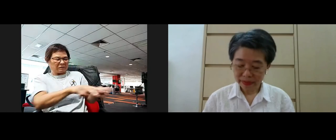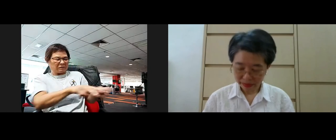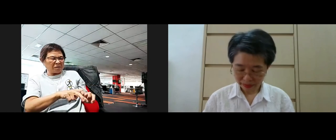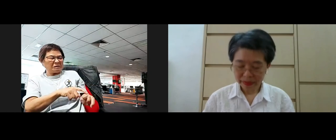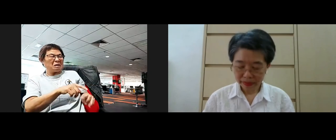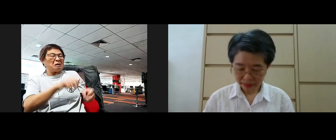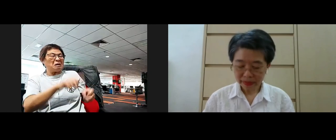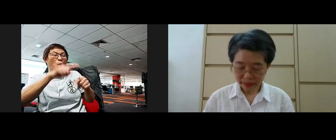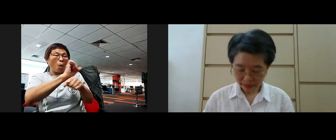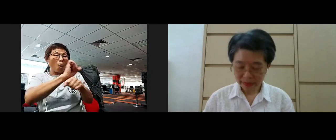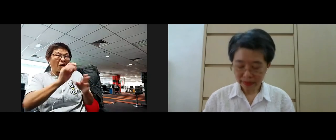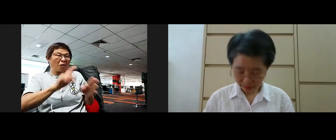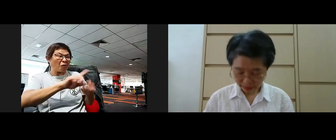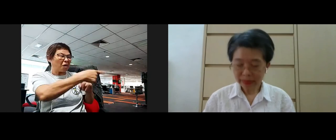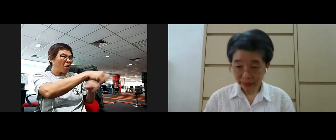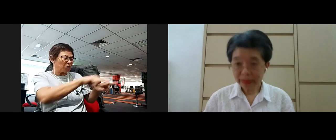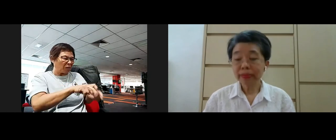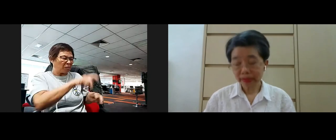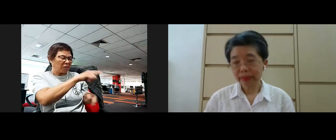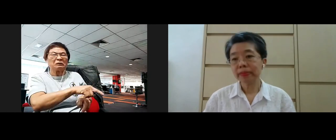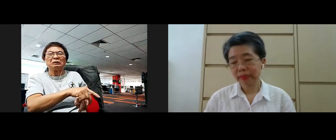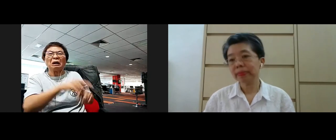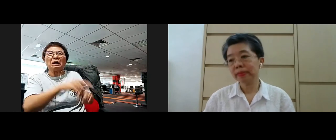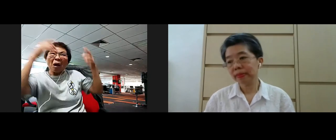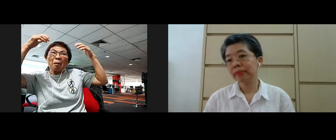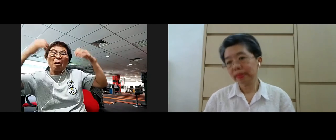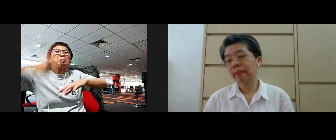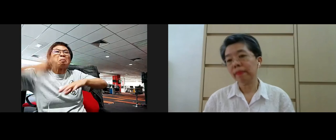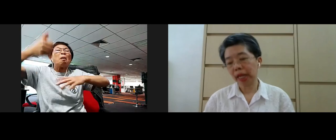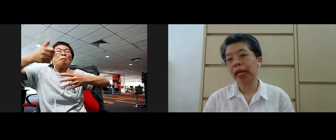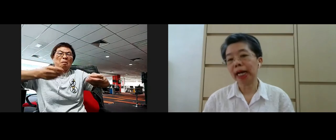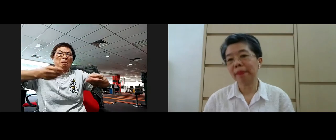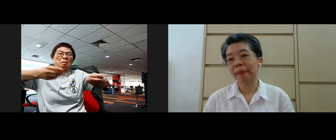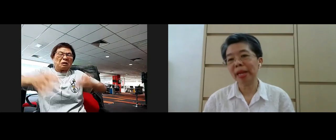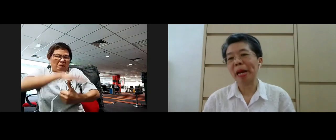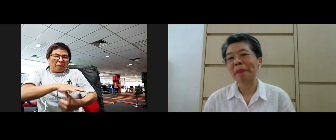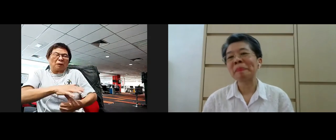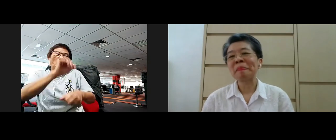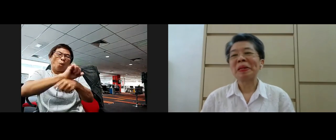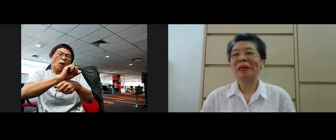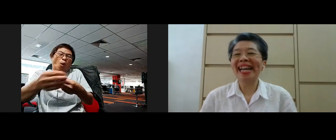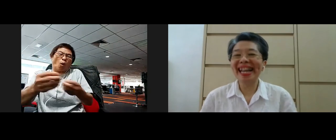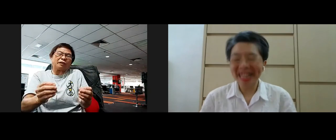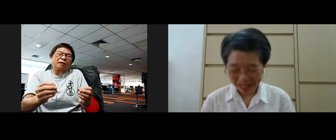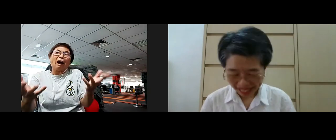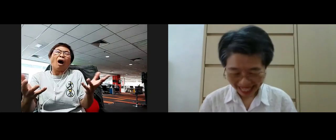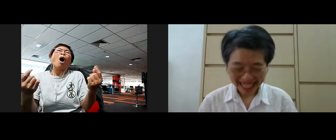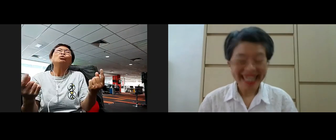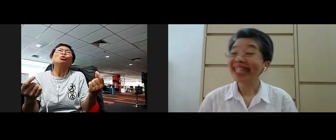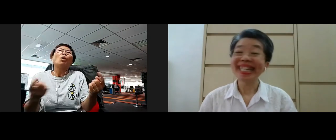which make the workplace toxic and the superiors pressurized yeah yeah okay